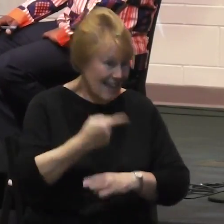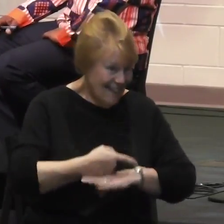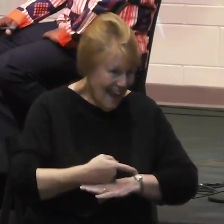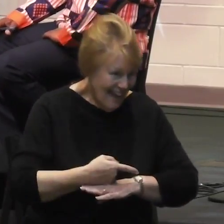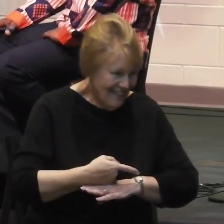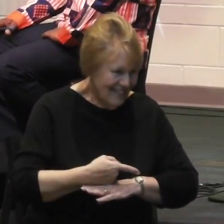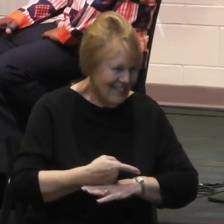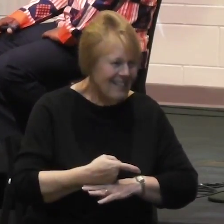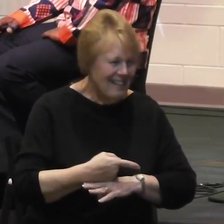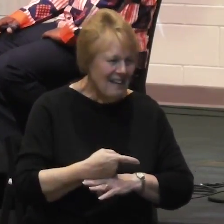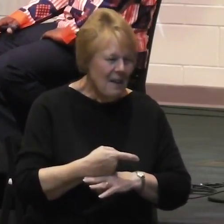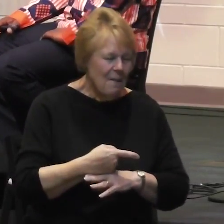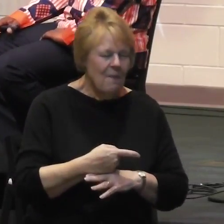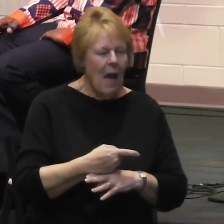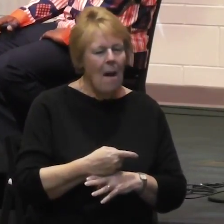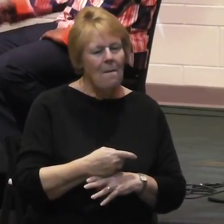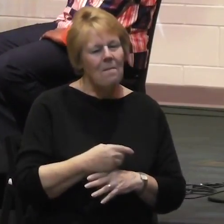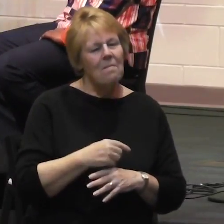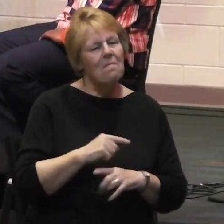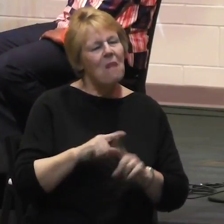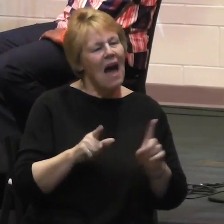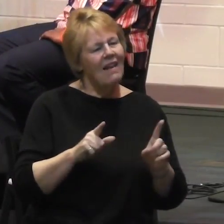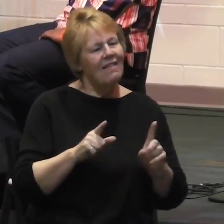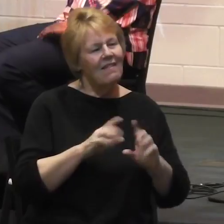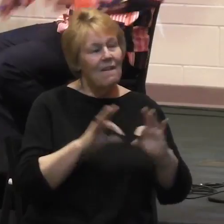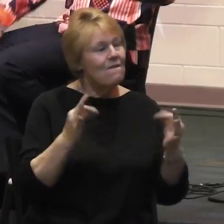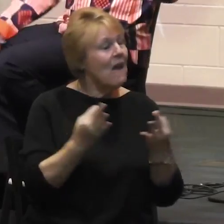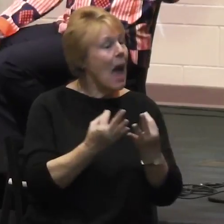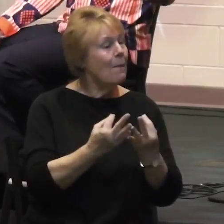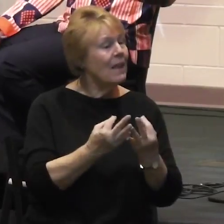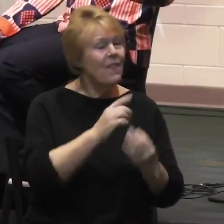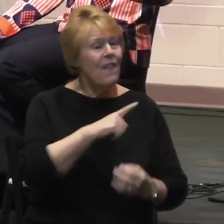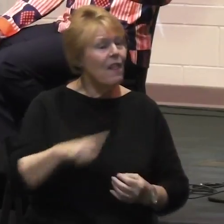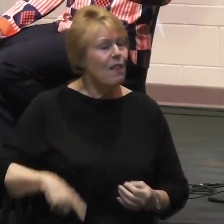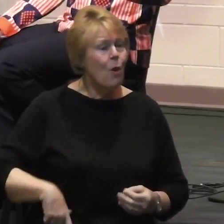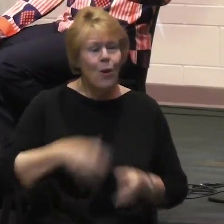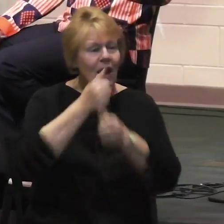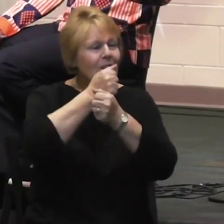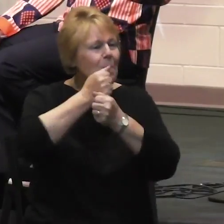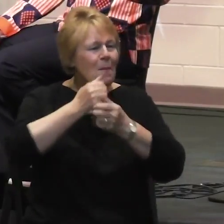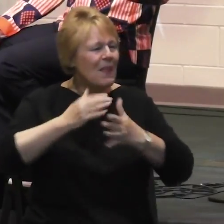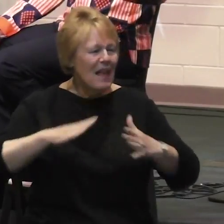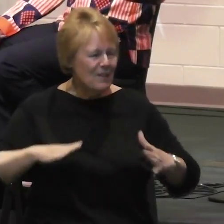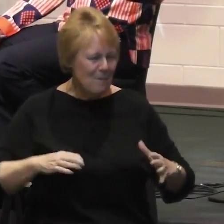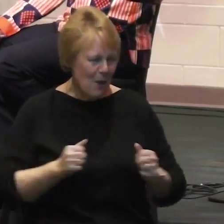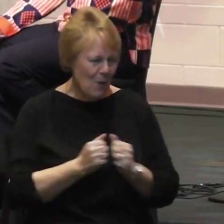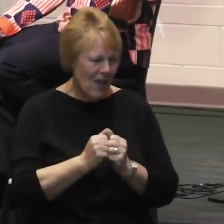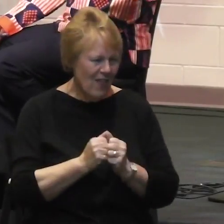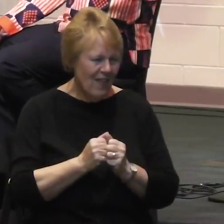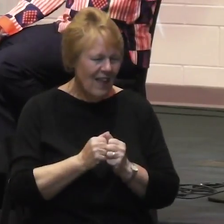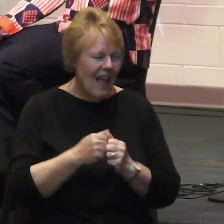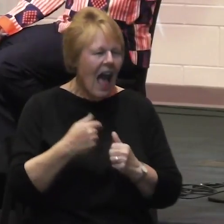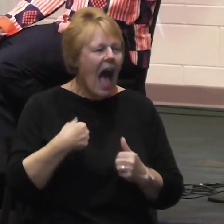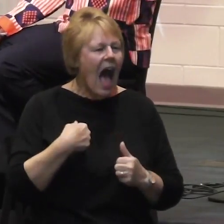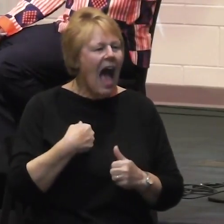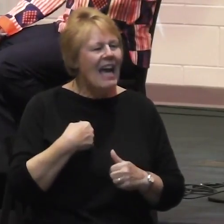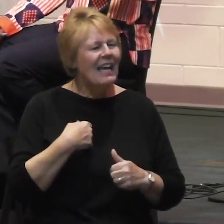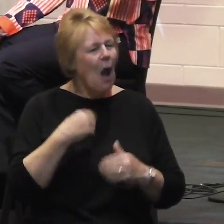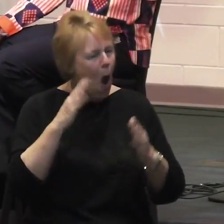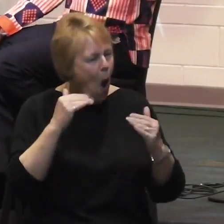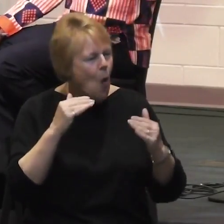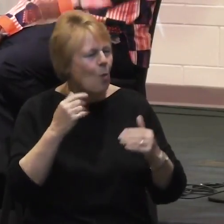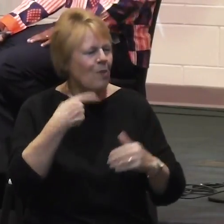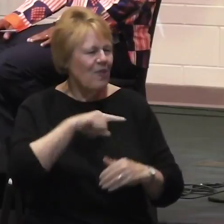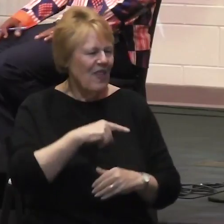But yeah, that's the family that the Lord has blessed me with. I hope you guys understand English. I'll try to speak some American.